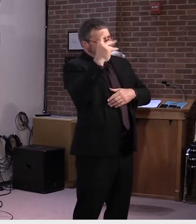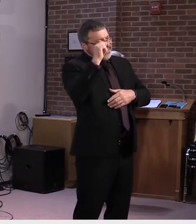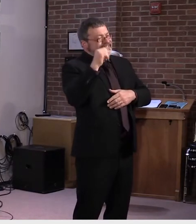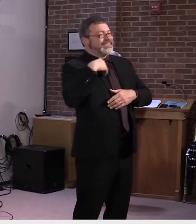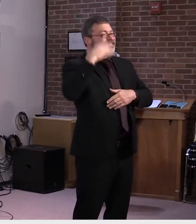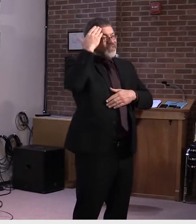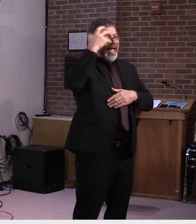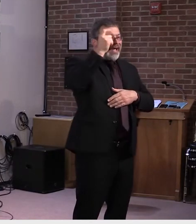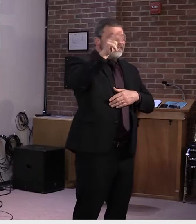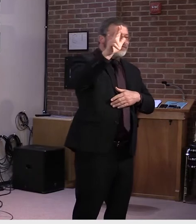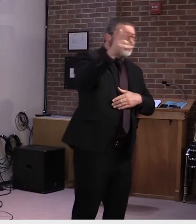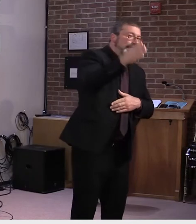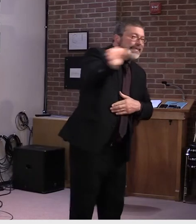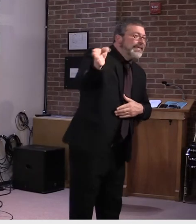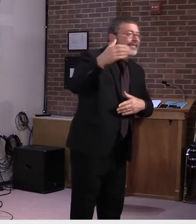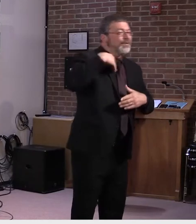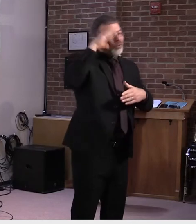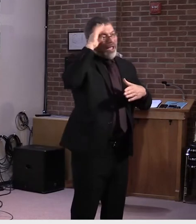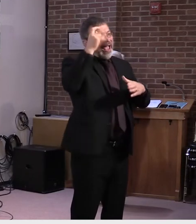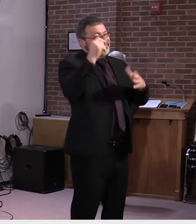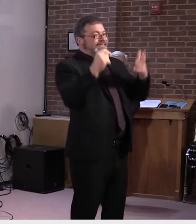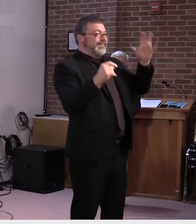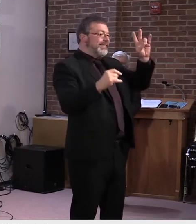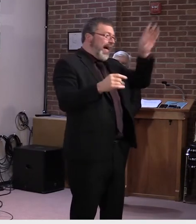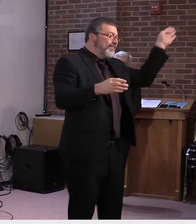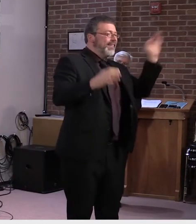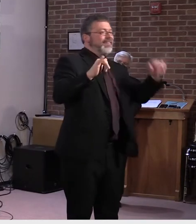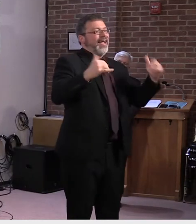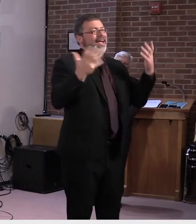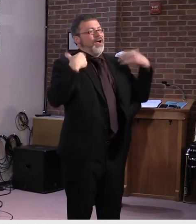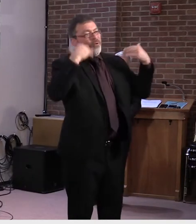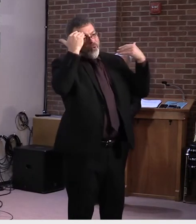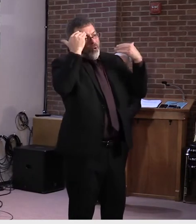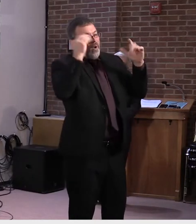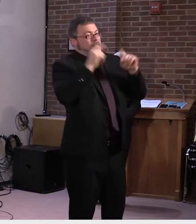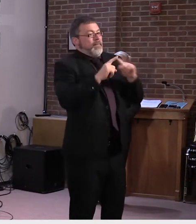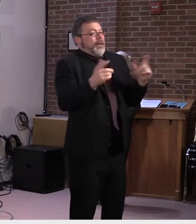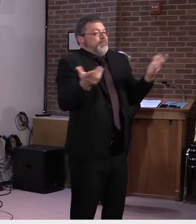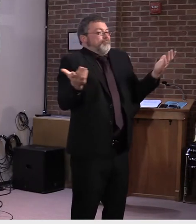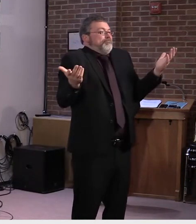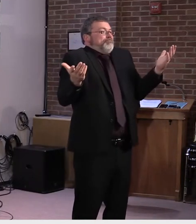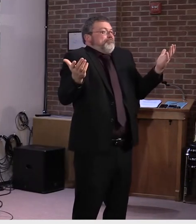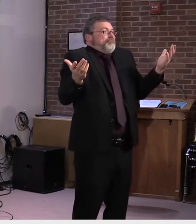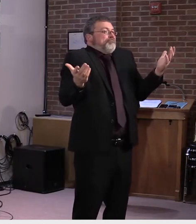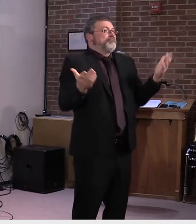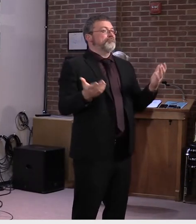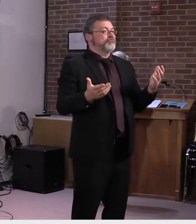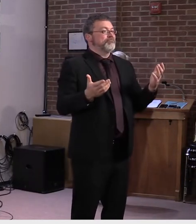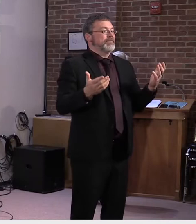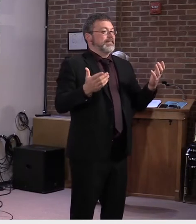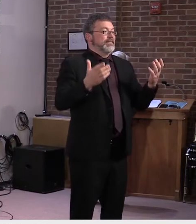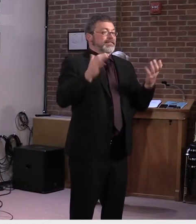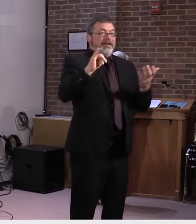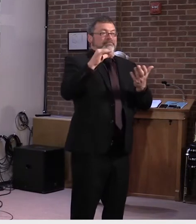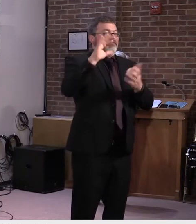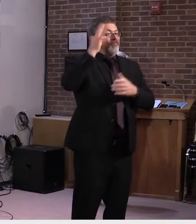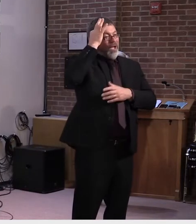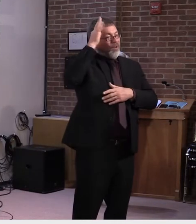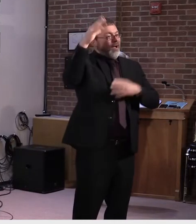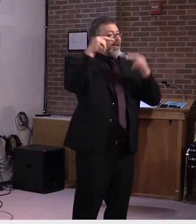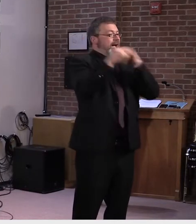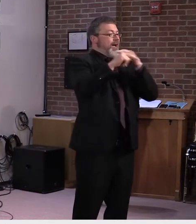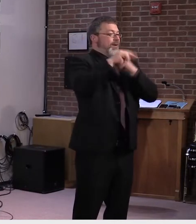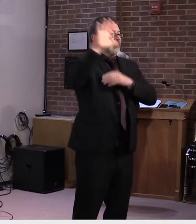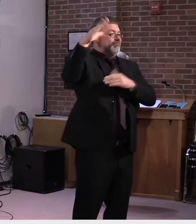in the, for the traveling public. So again, uh, we're not doing anything with that, uh, to any great extent at this point in time. So there's probably not a